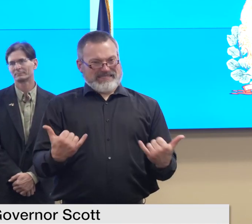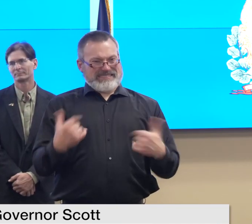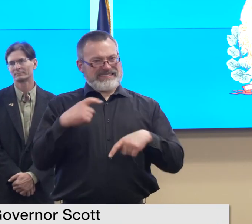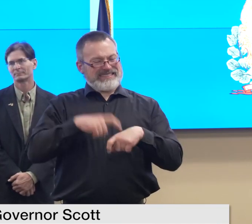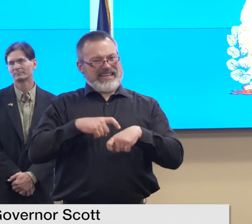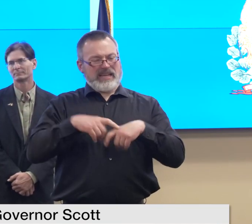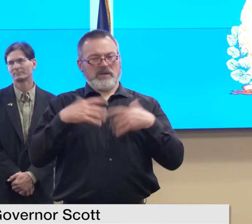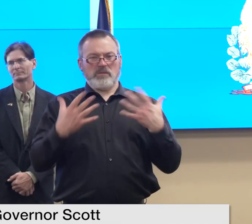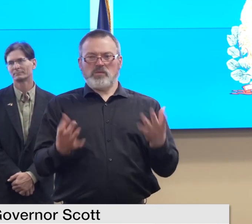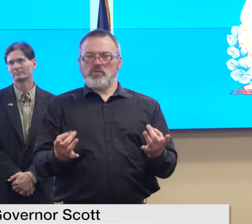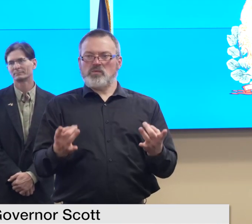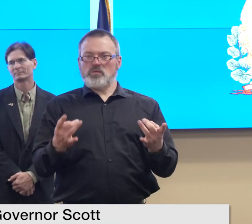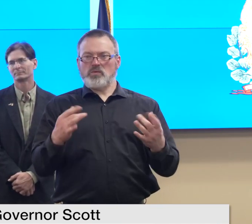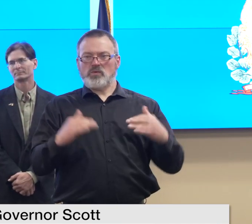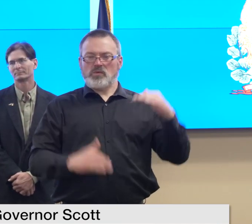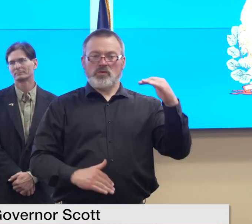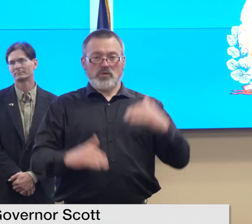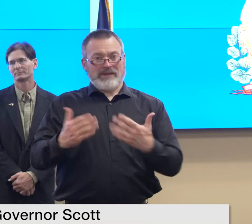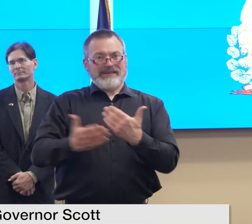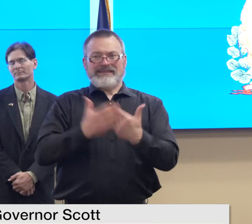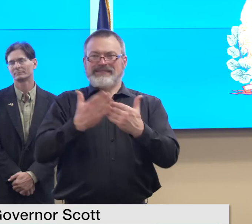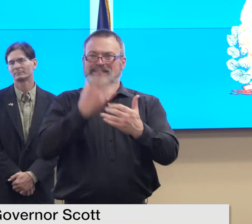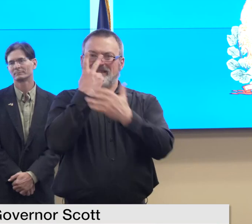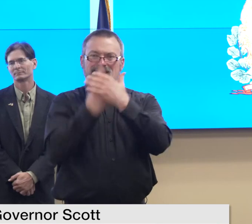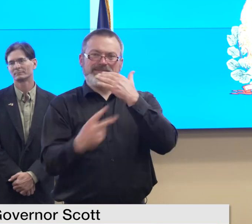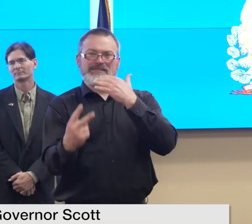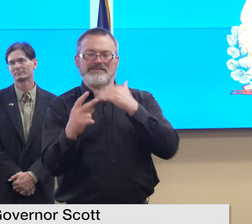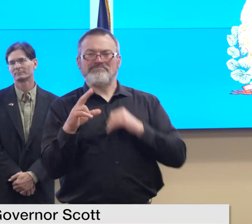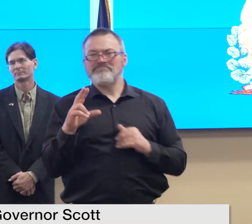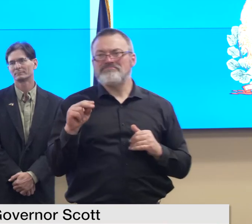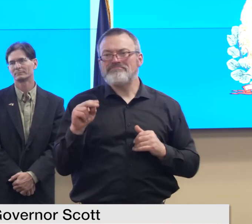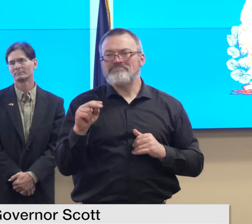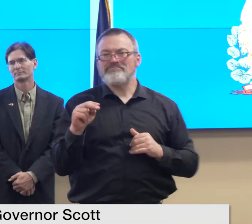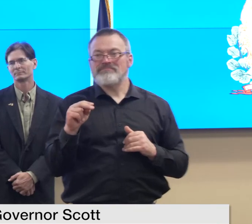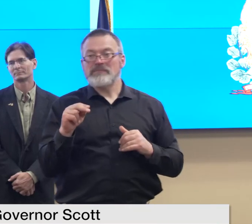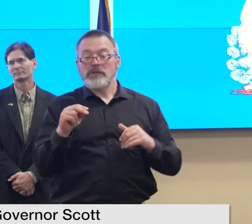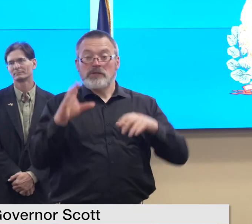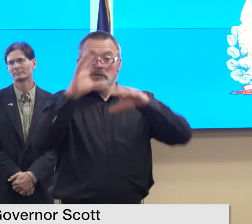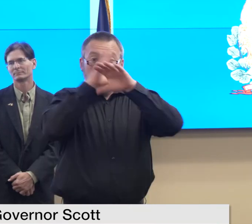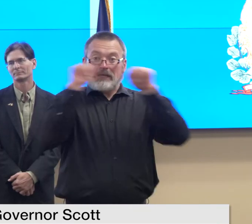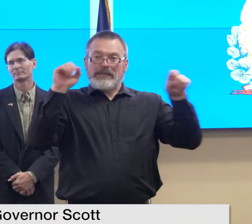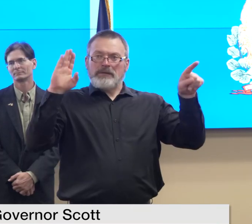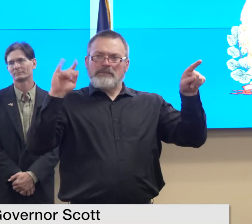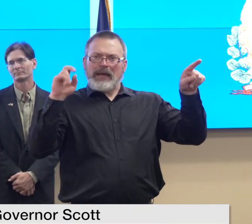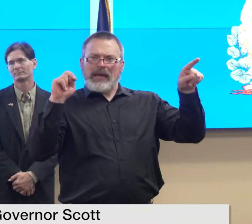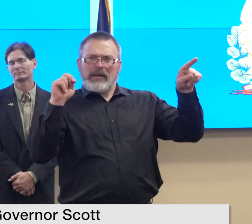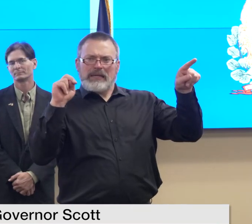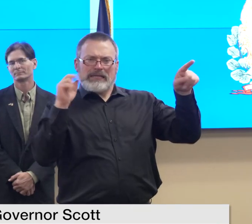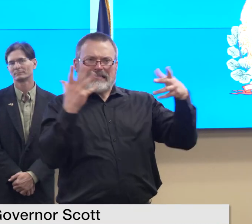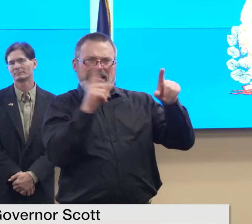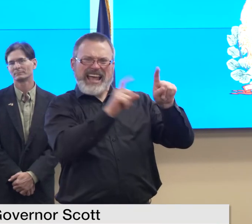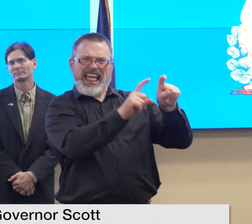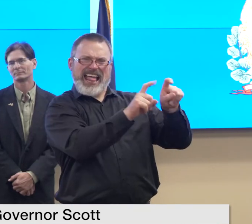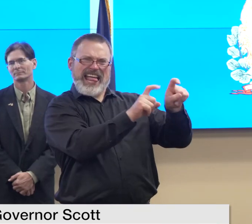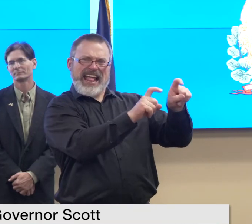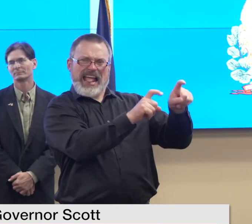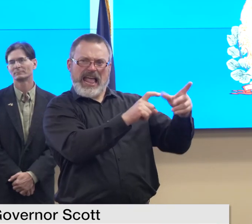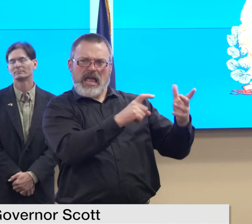the president now is being questioned uh is the competency